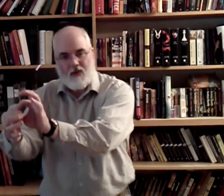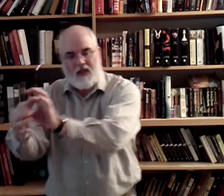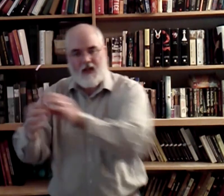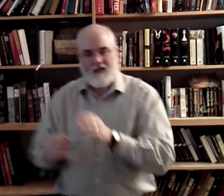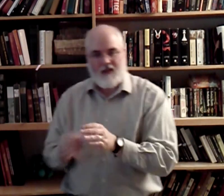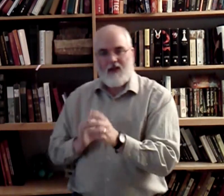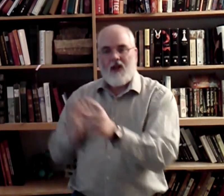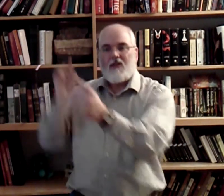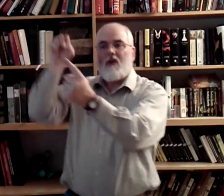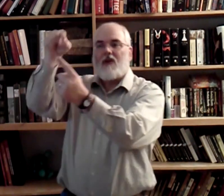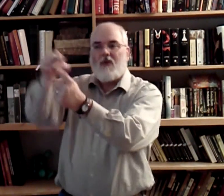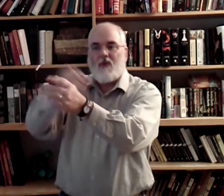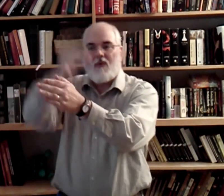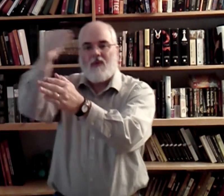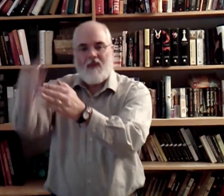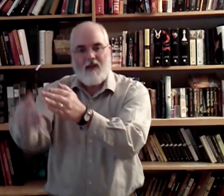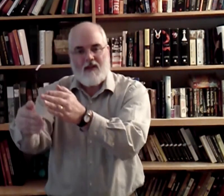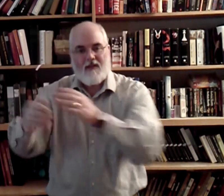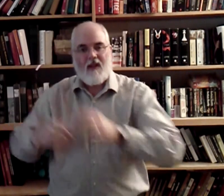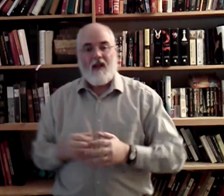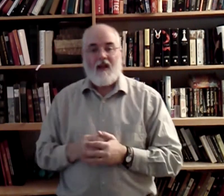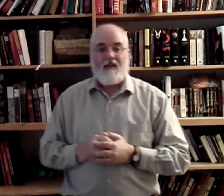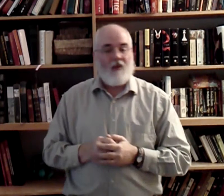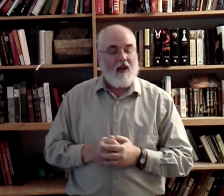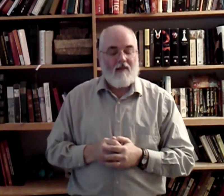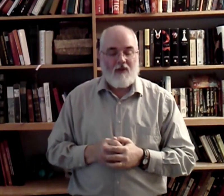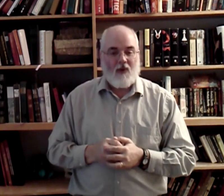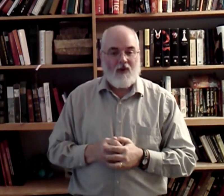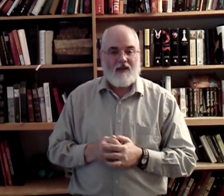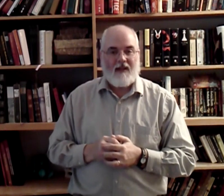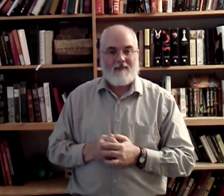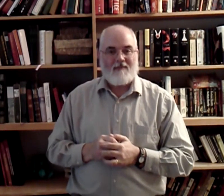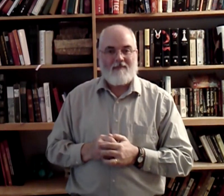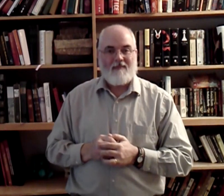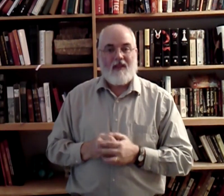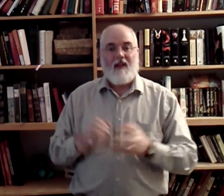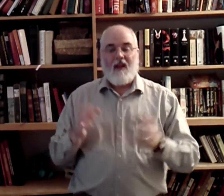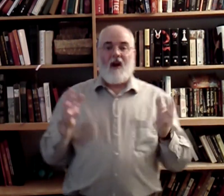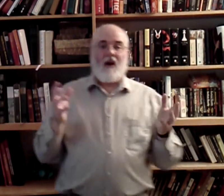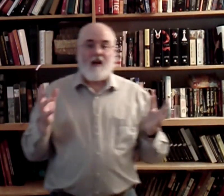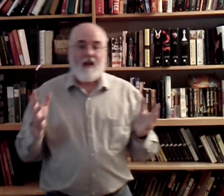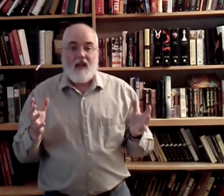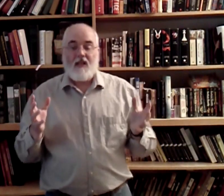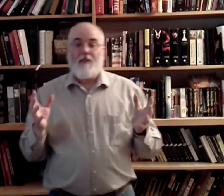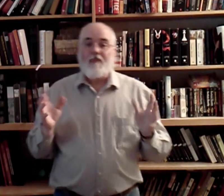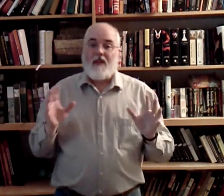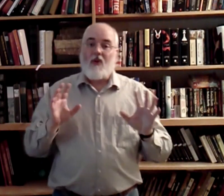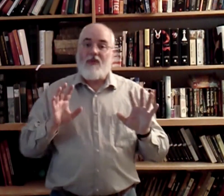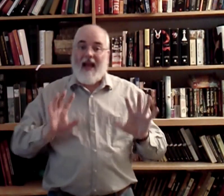signs here. So. Unto. The end. And then we have the chorus again. All right. So that